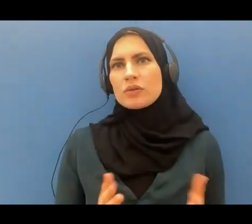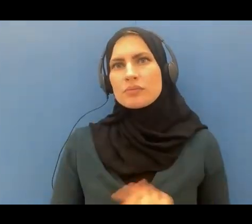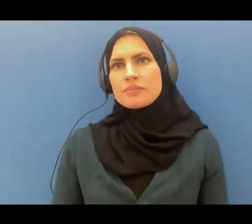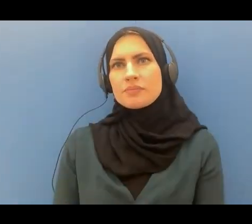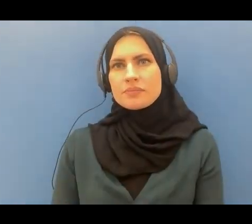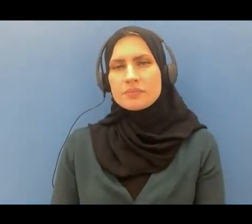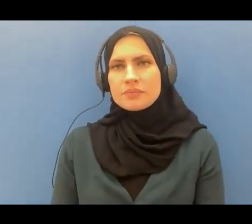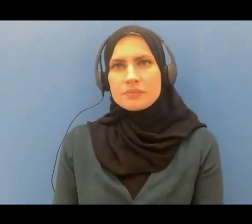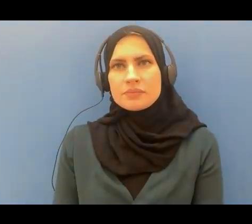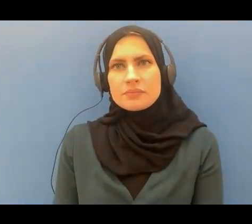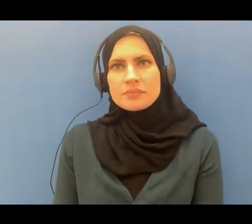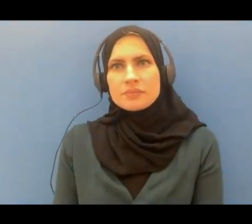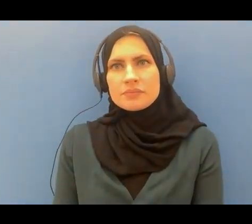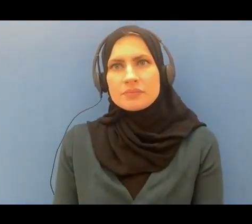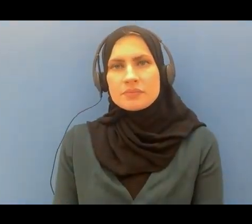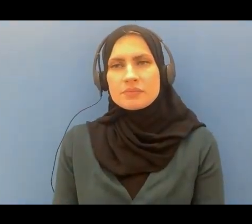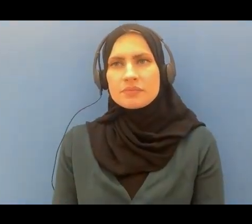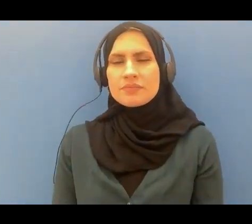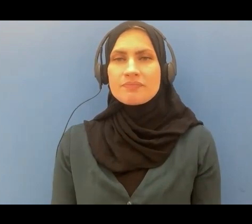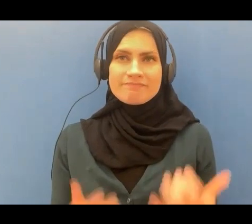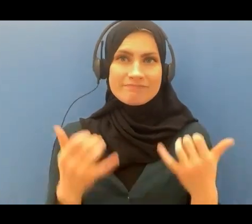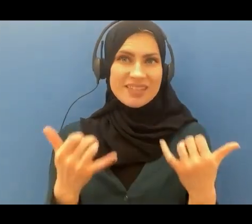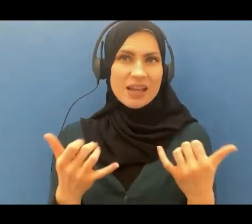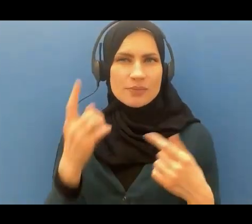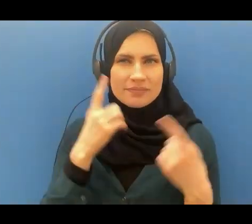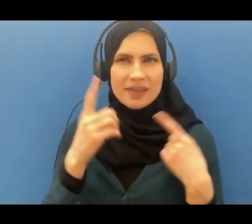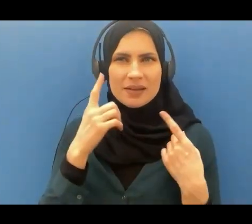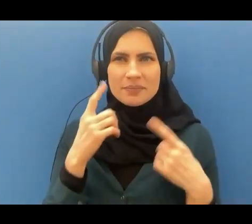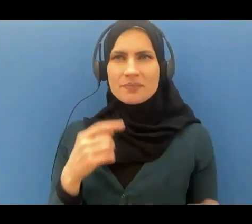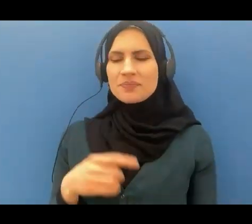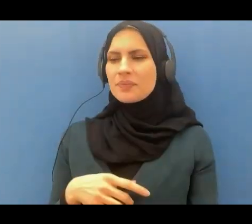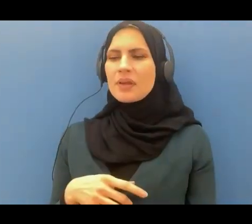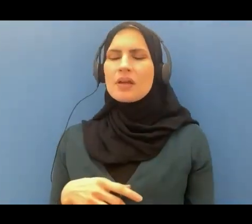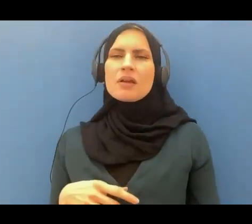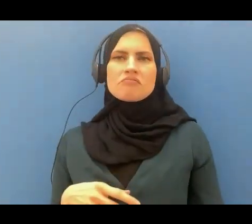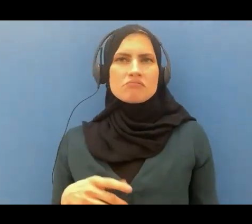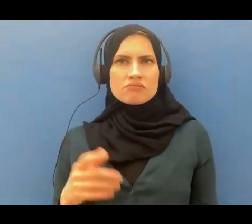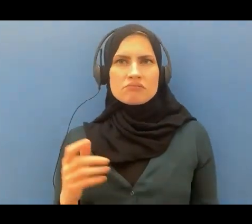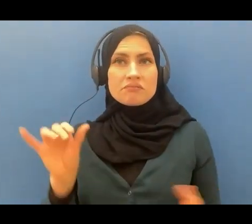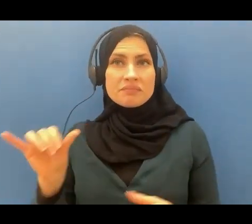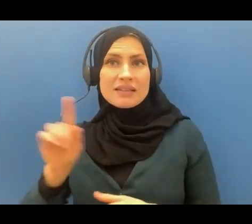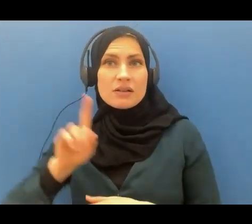now I want you to imagine with me this is Allah talking to the prophet and